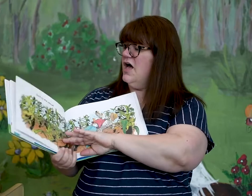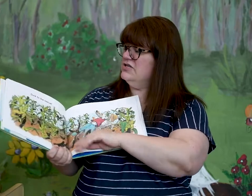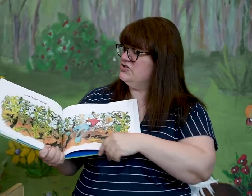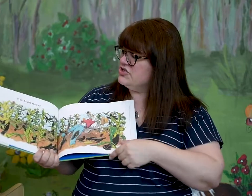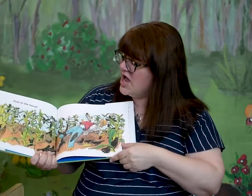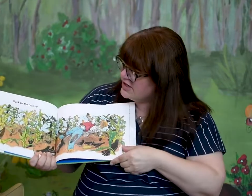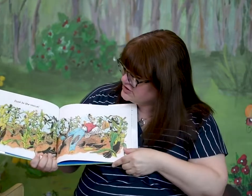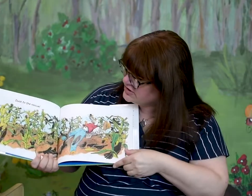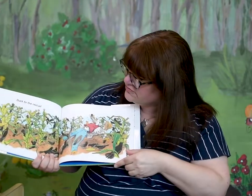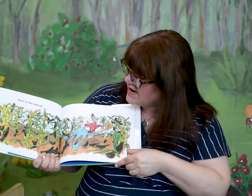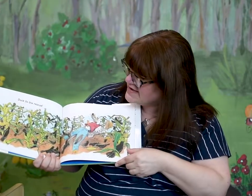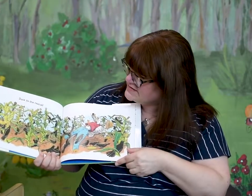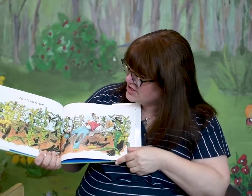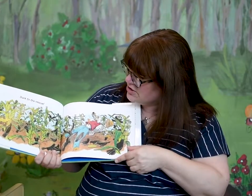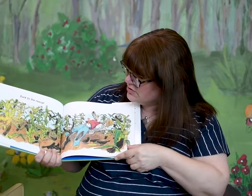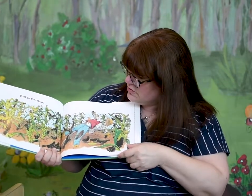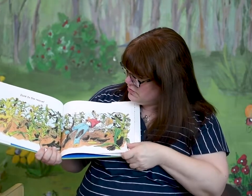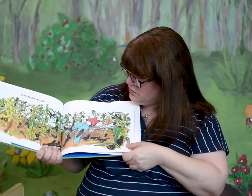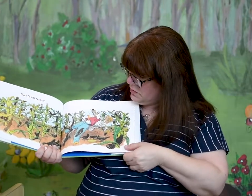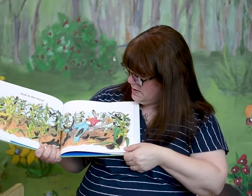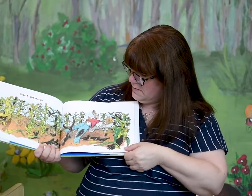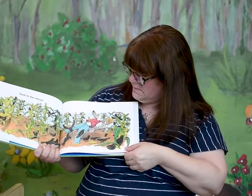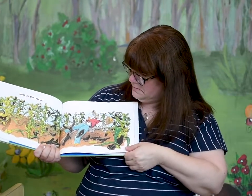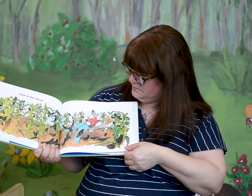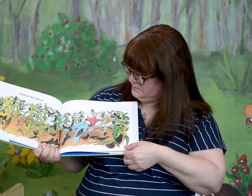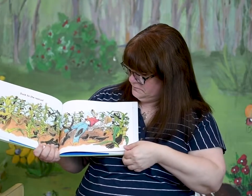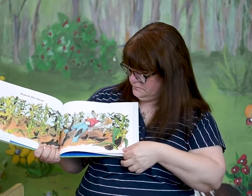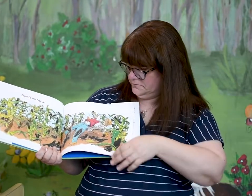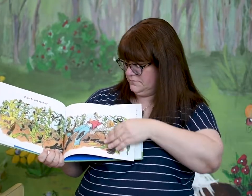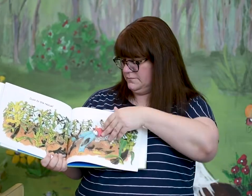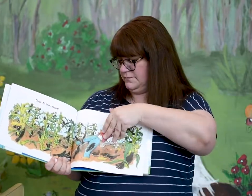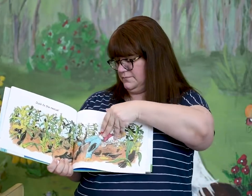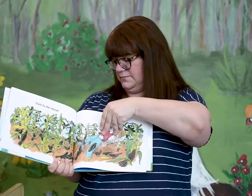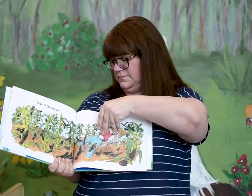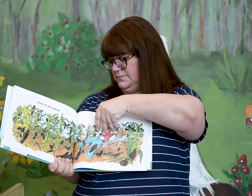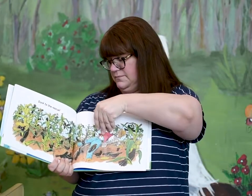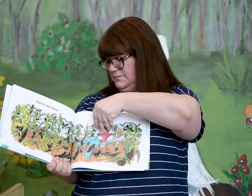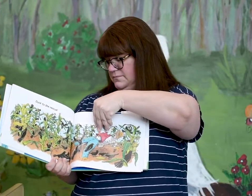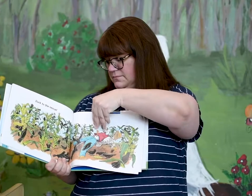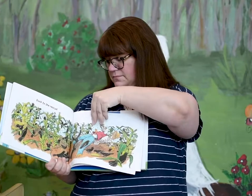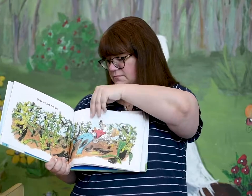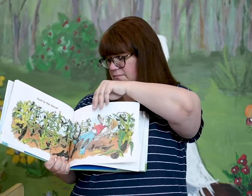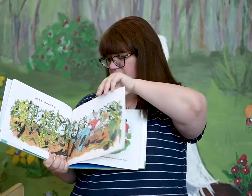Duck to the rescue! Duck to